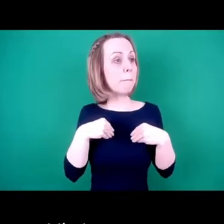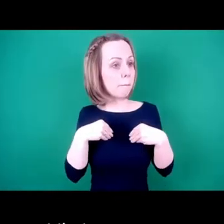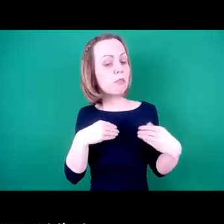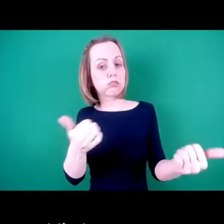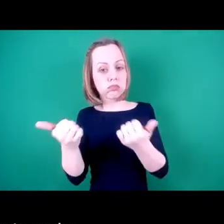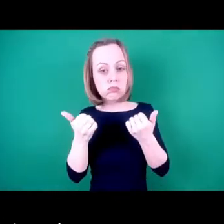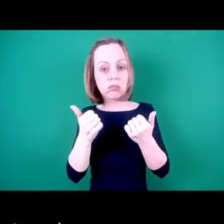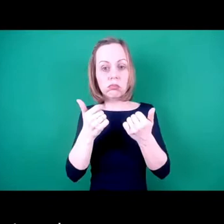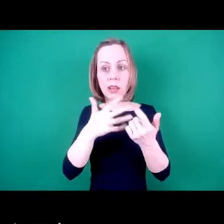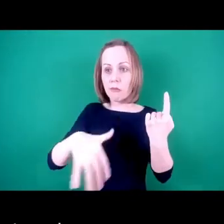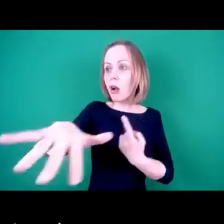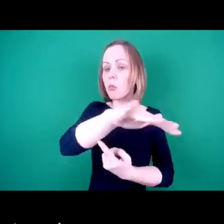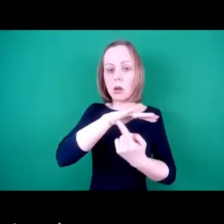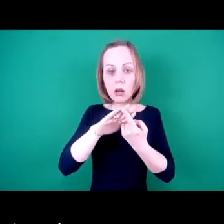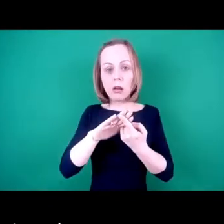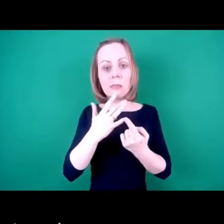okay to make mistakes.